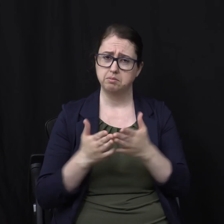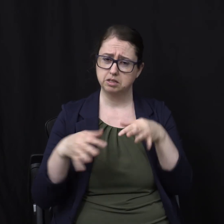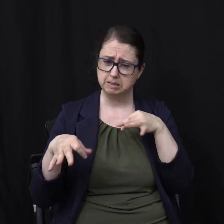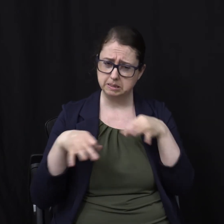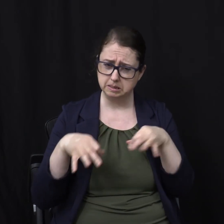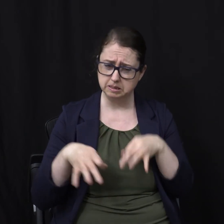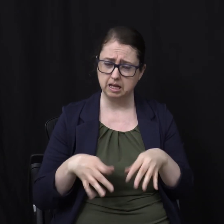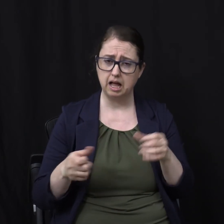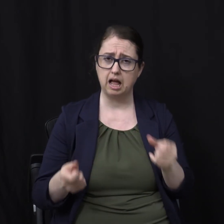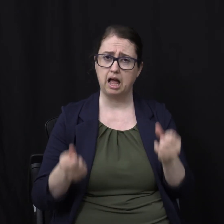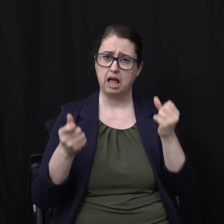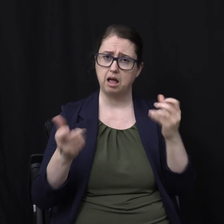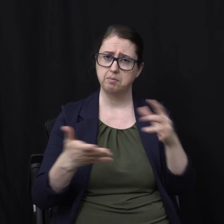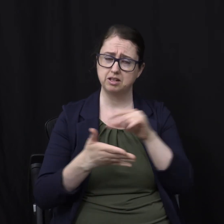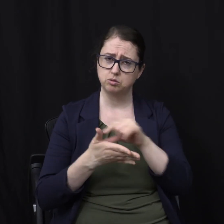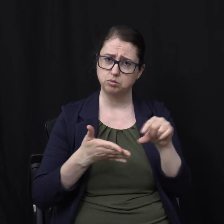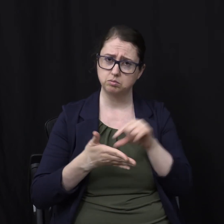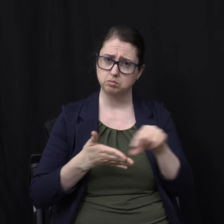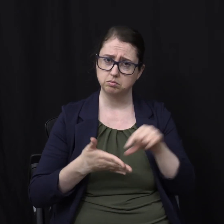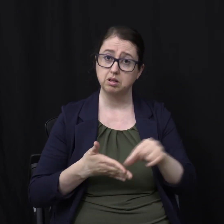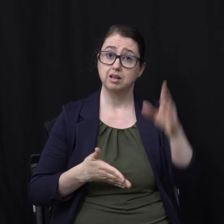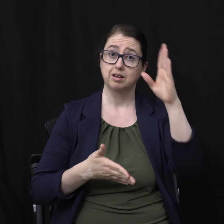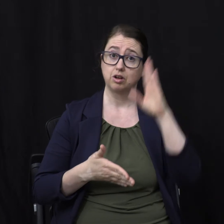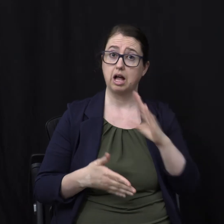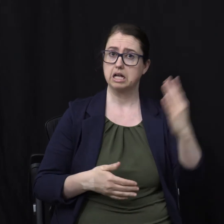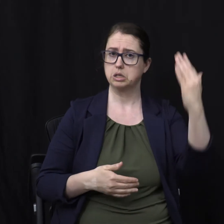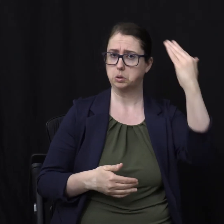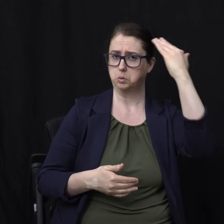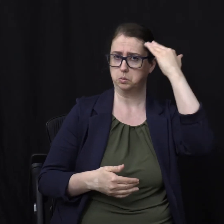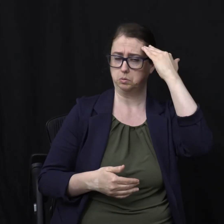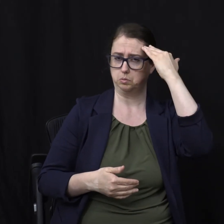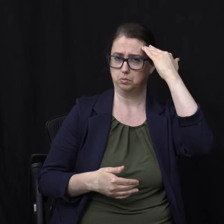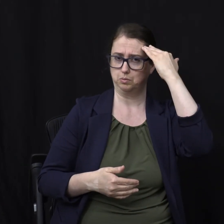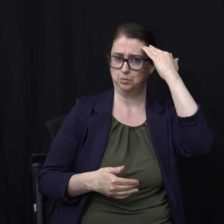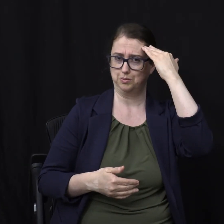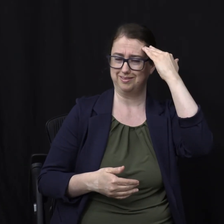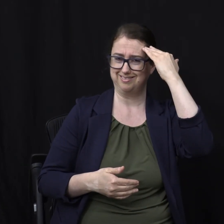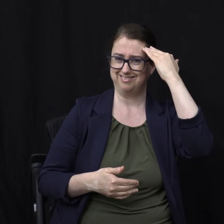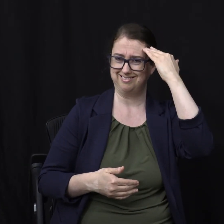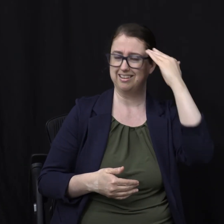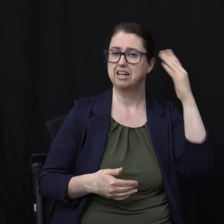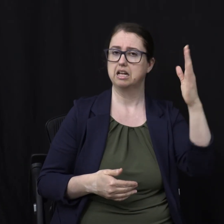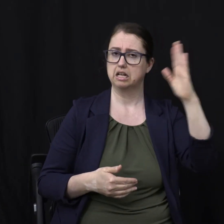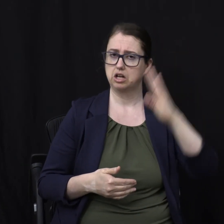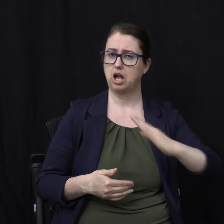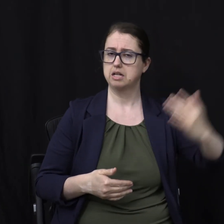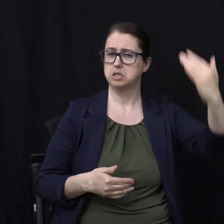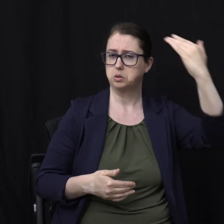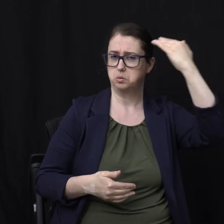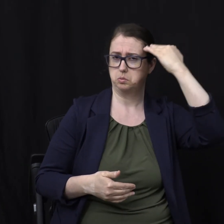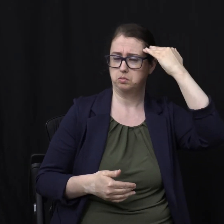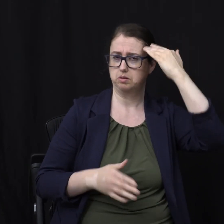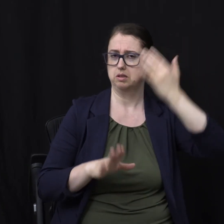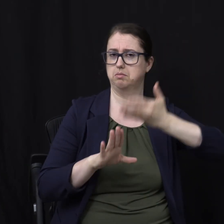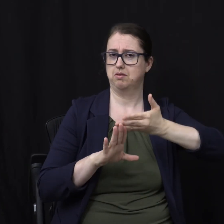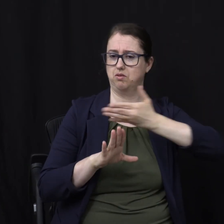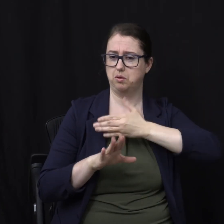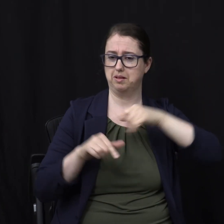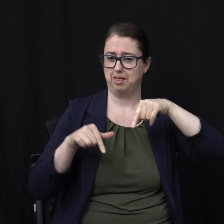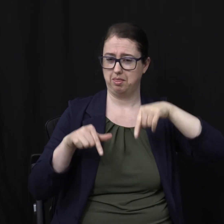And references It's as if God knew this was going to be As if We know God knew This was going to be A tangled up